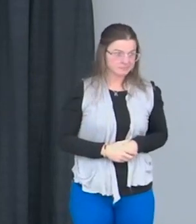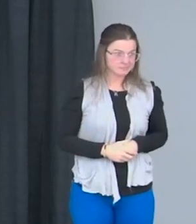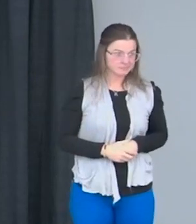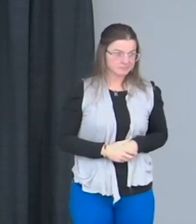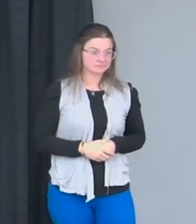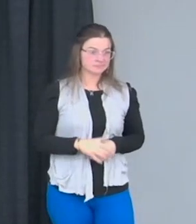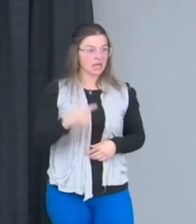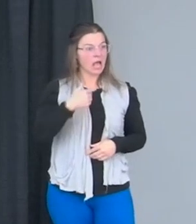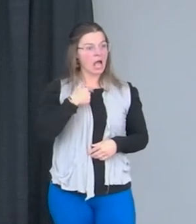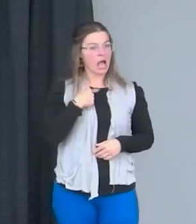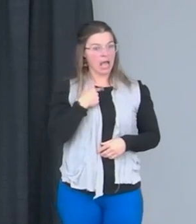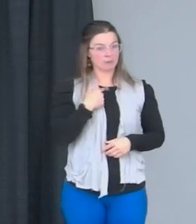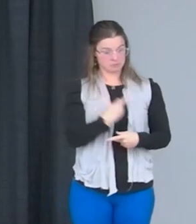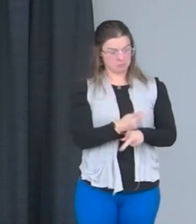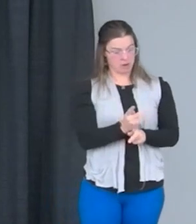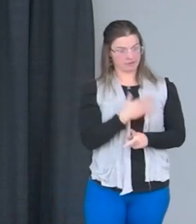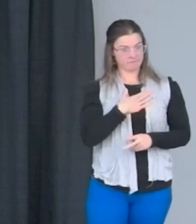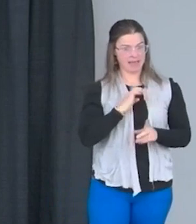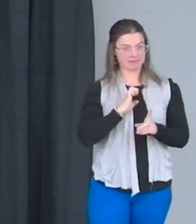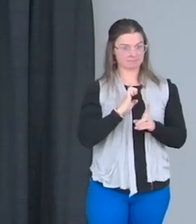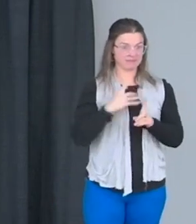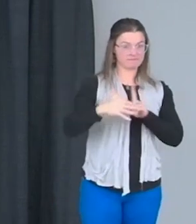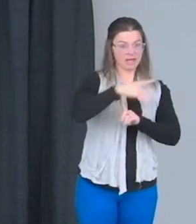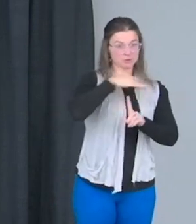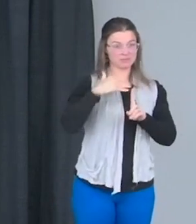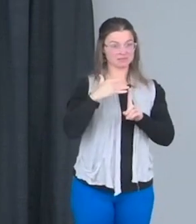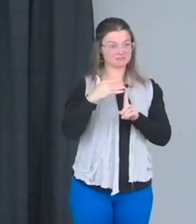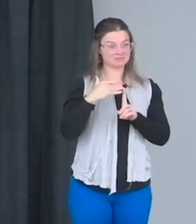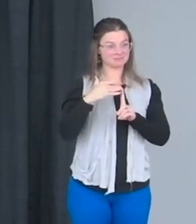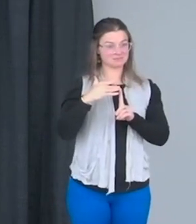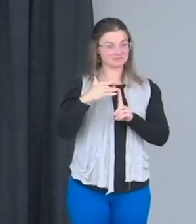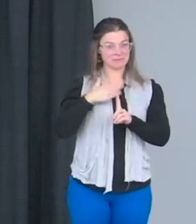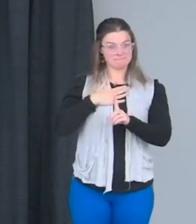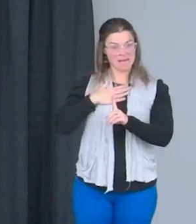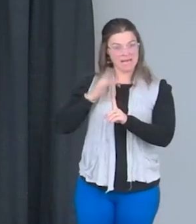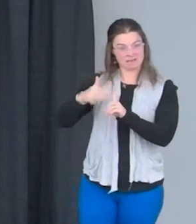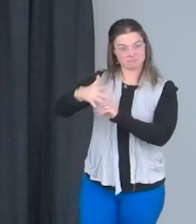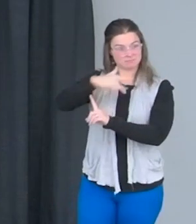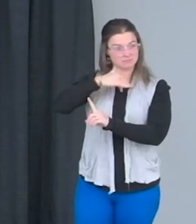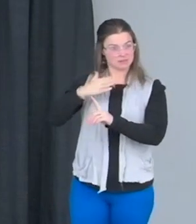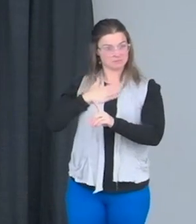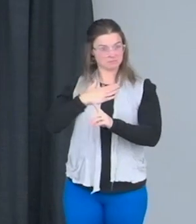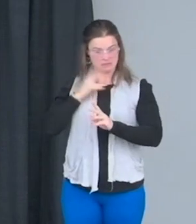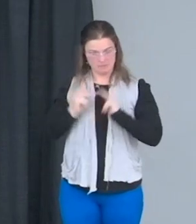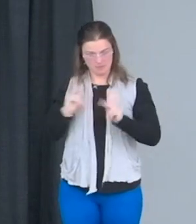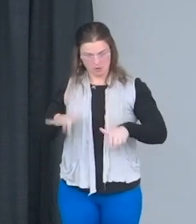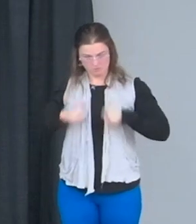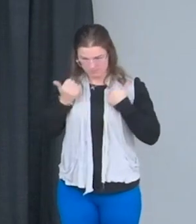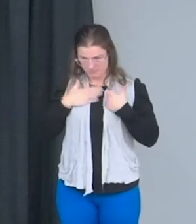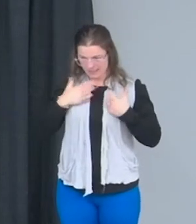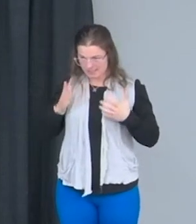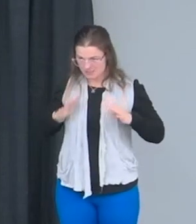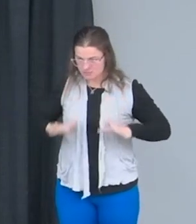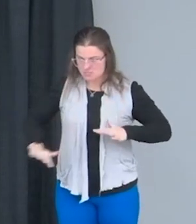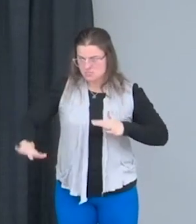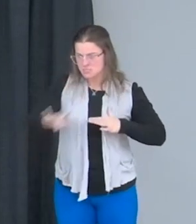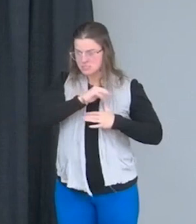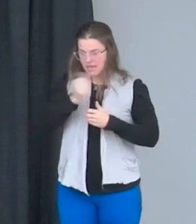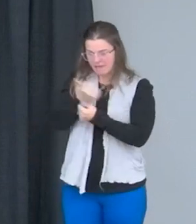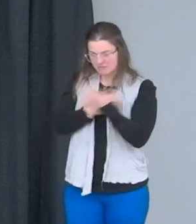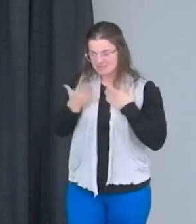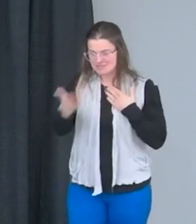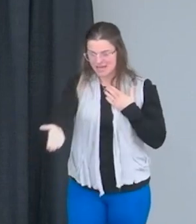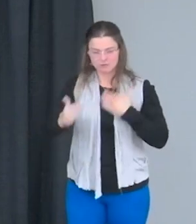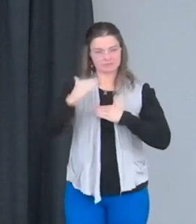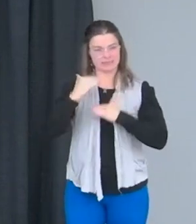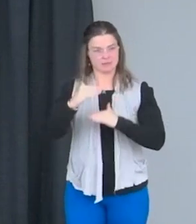environment. My environment didn't go so far and that was all I saw. So anything around that environment is kind of